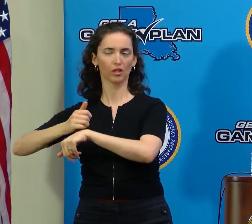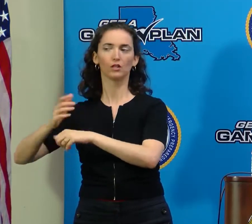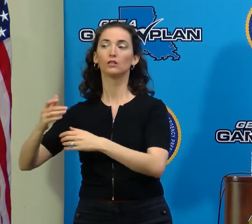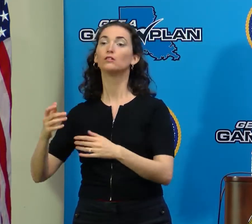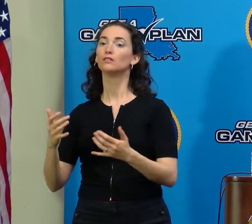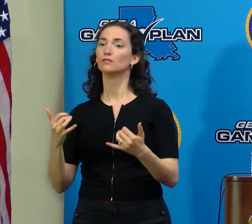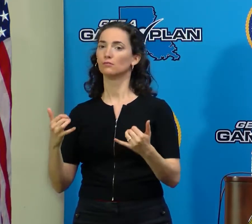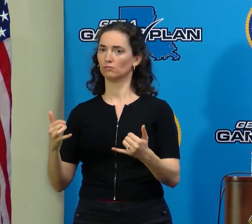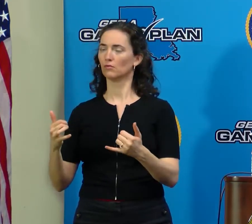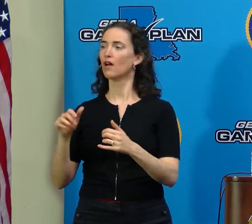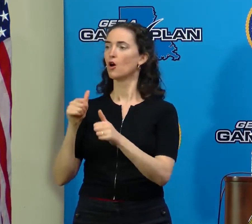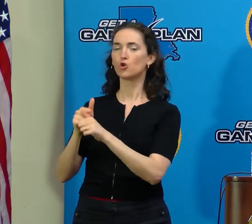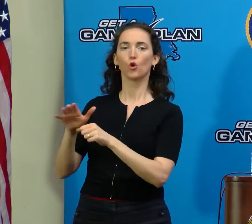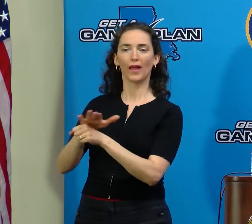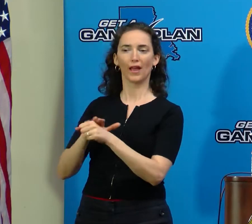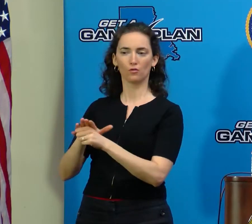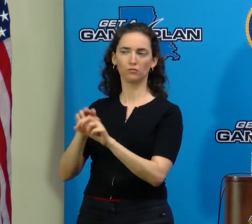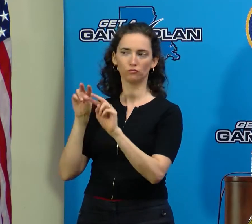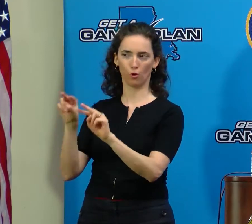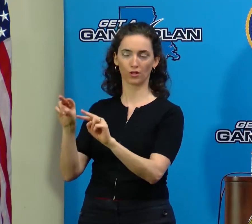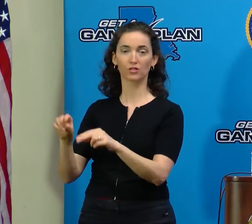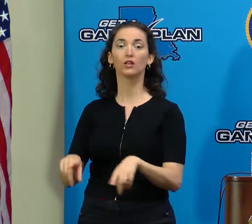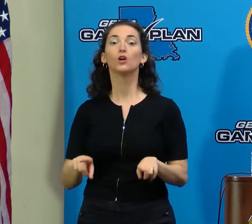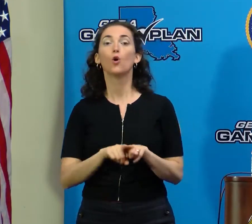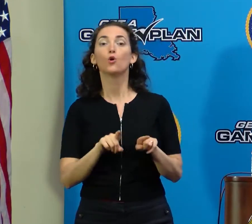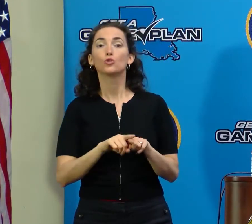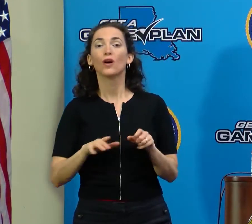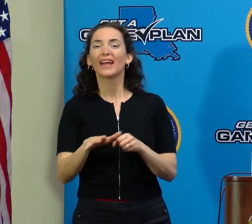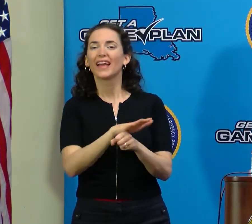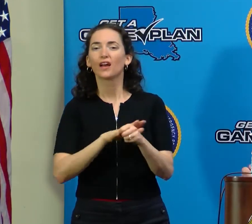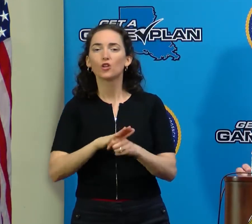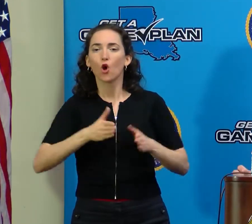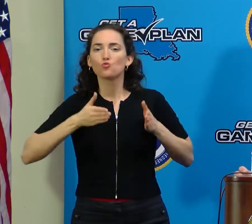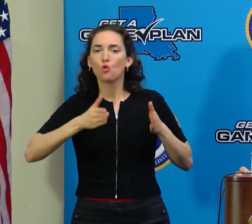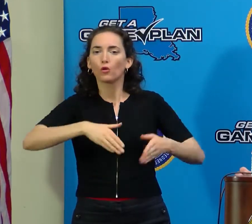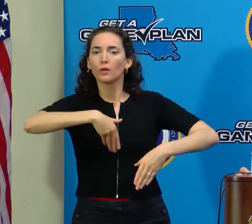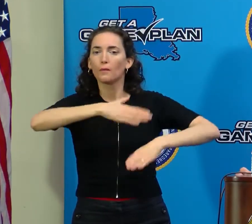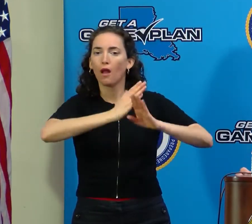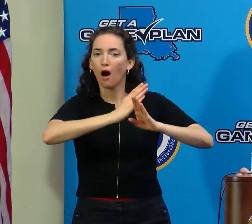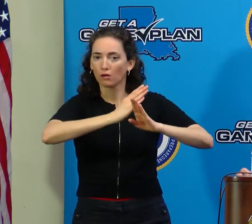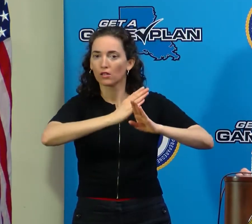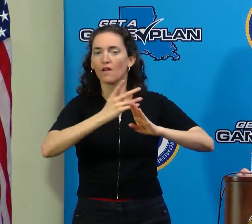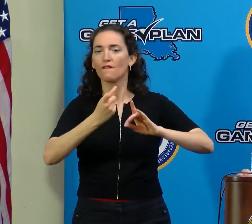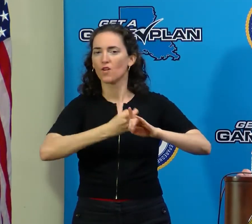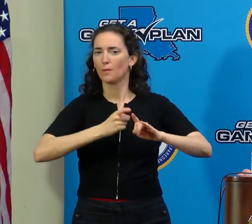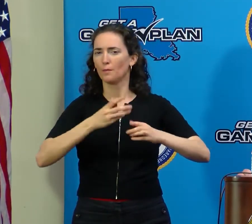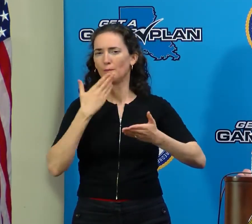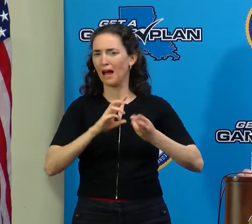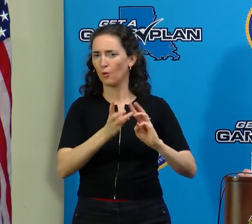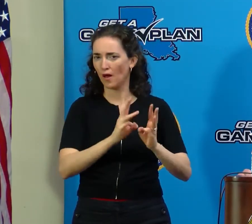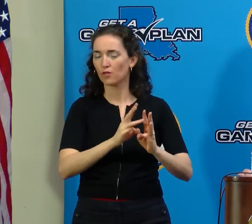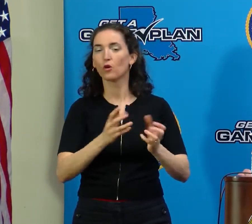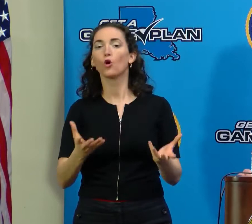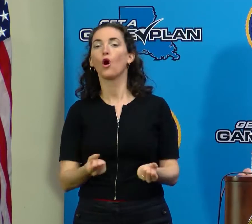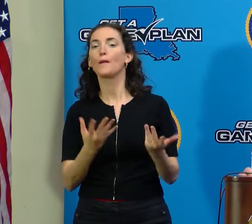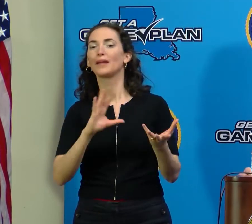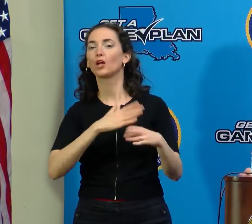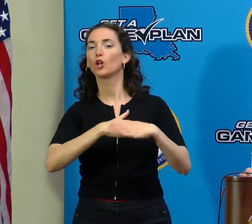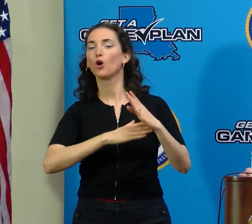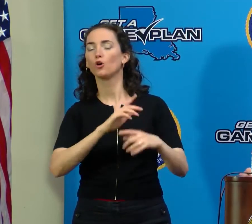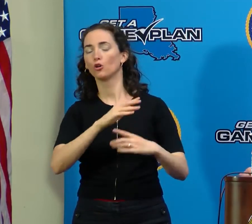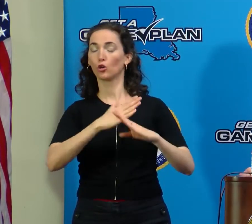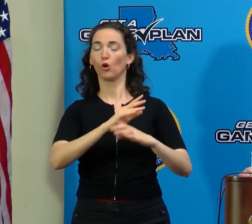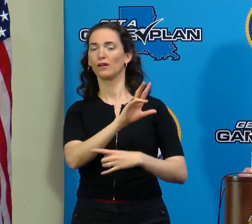76 weather-related road outages. DOTD crews have been out since very early this morning assessing roads